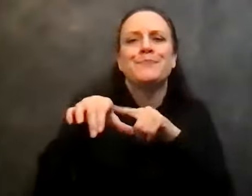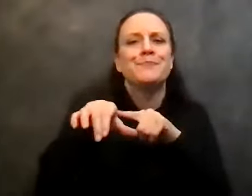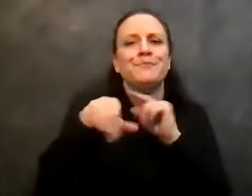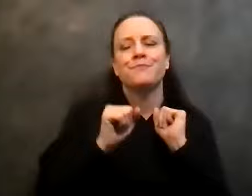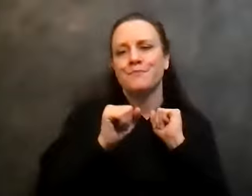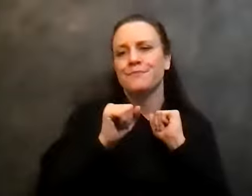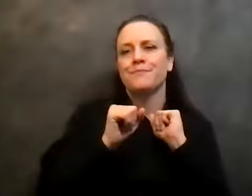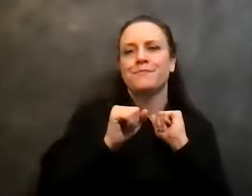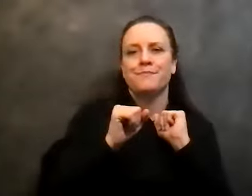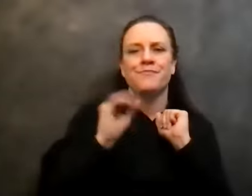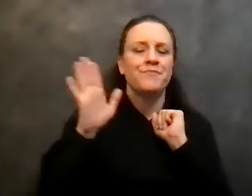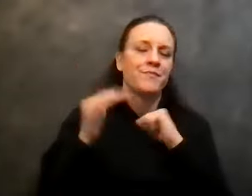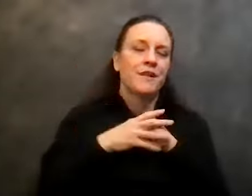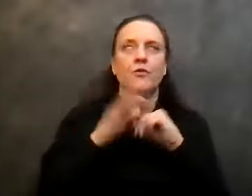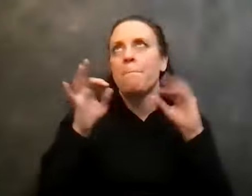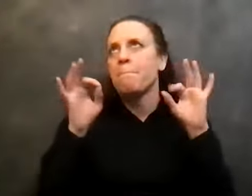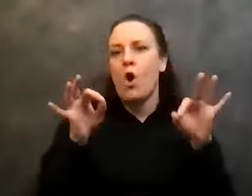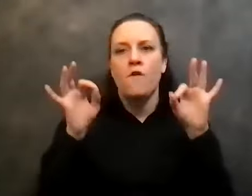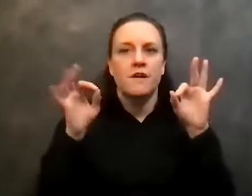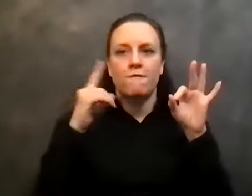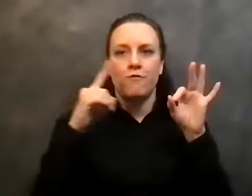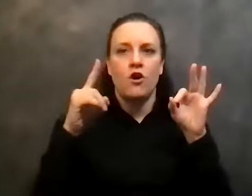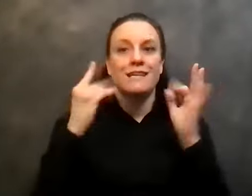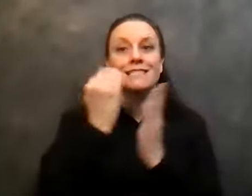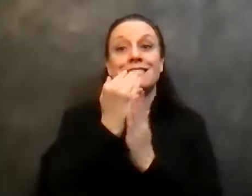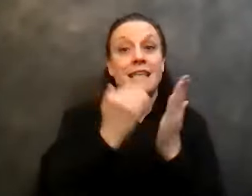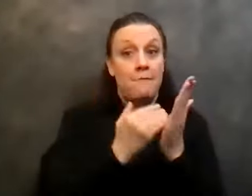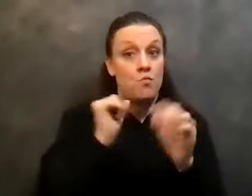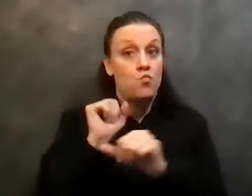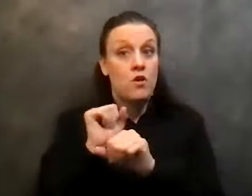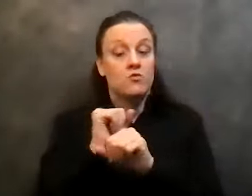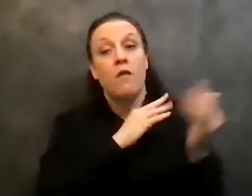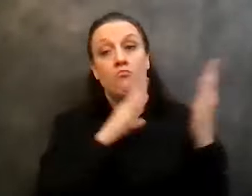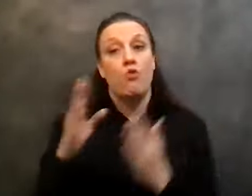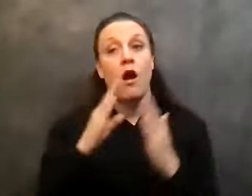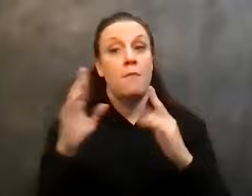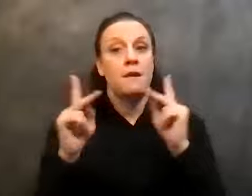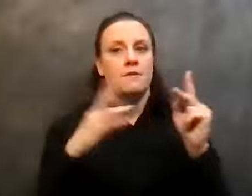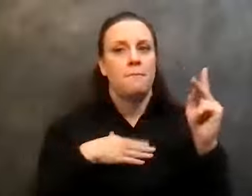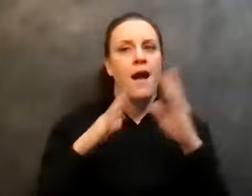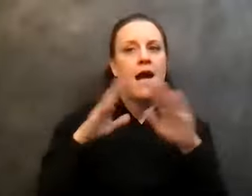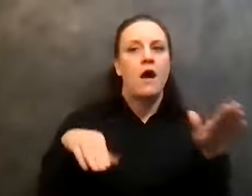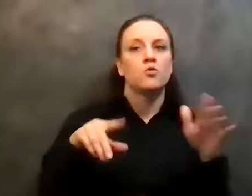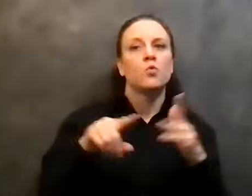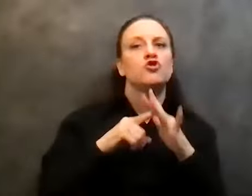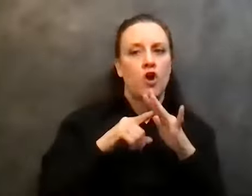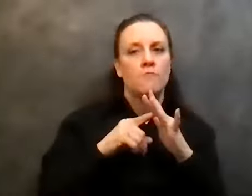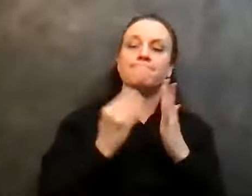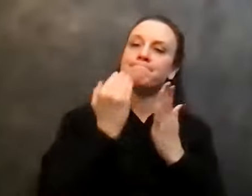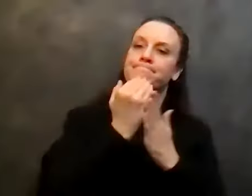a picnic table was perfect for, for like step work. And I brought people over to the house and we would start on the title page and we'd go through the big